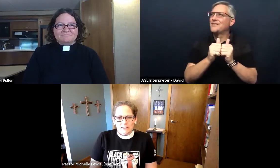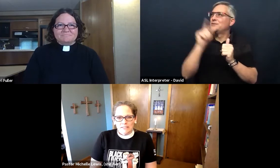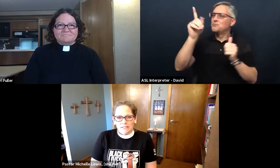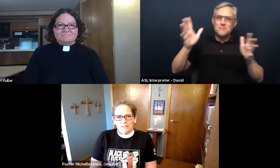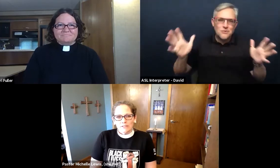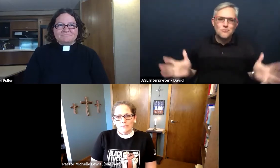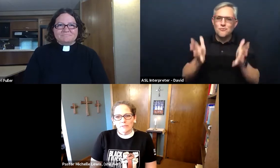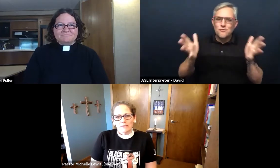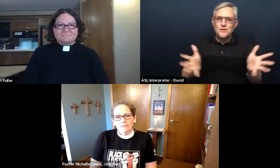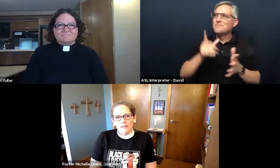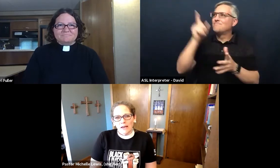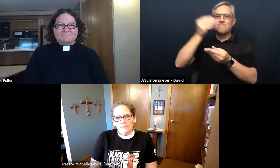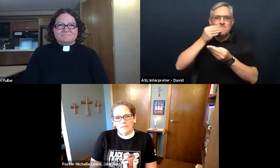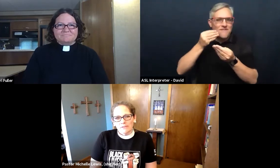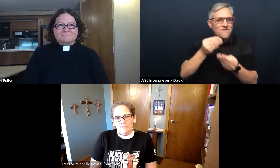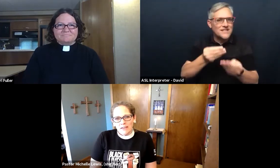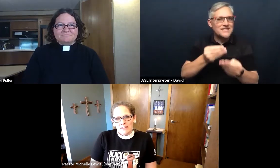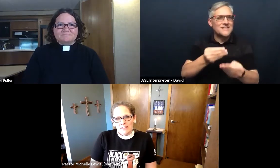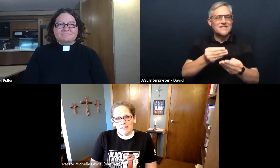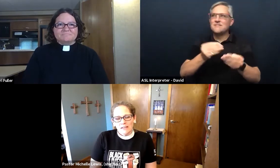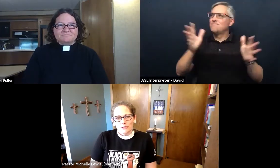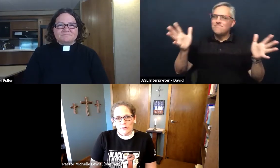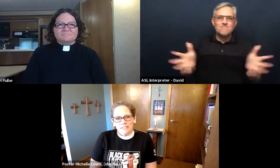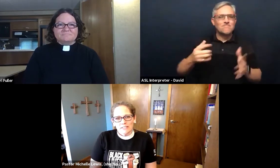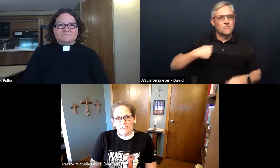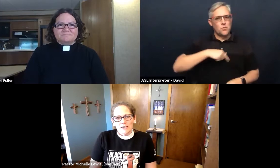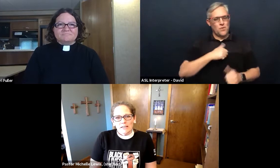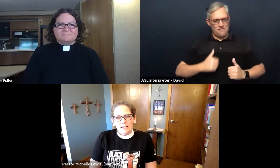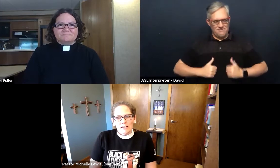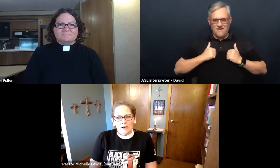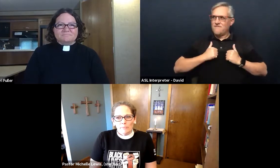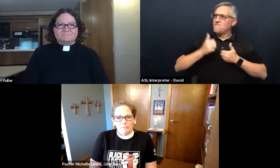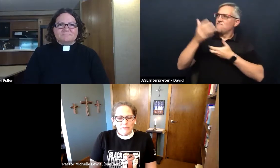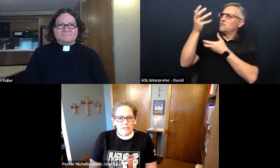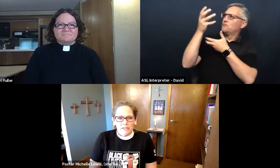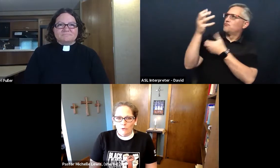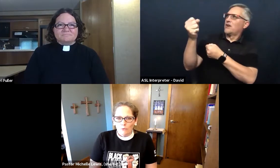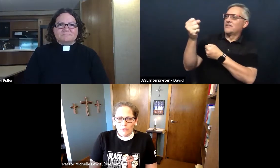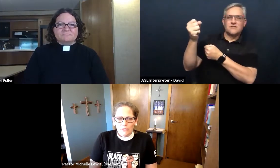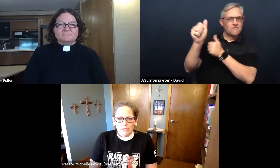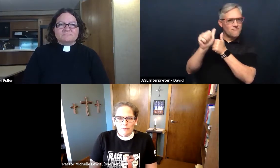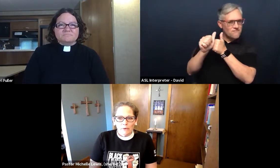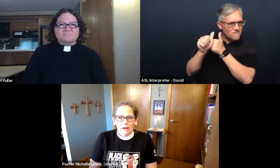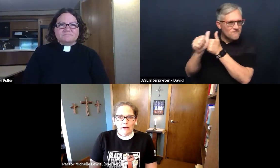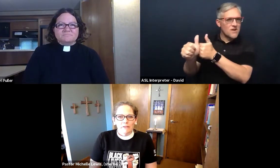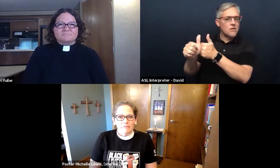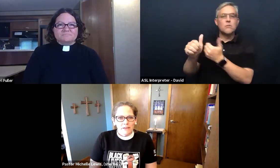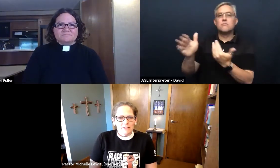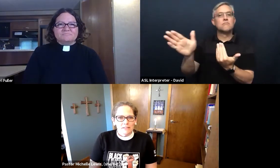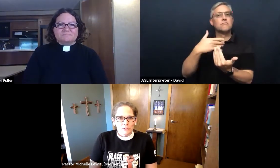to live lives of faith and trust in a world where faith and